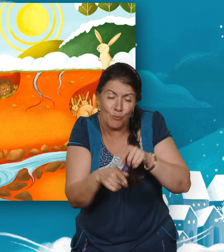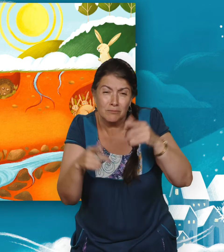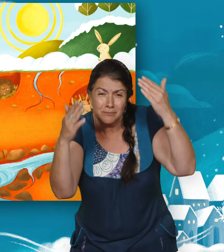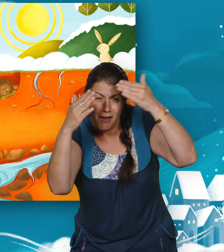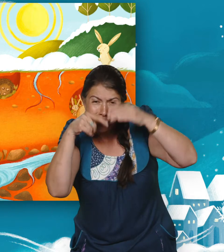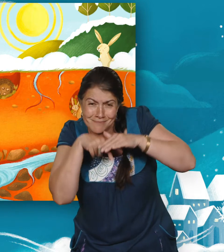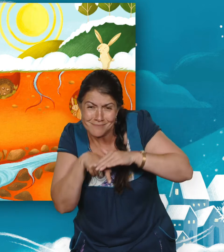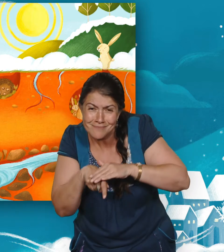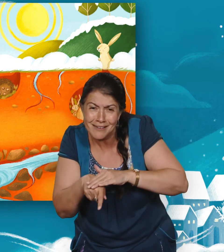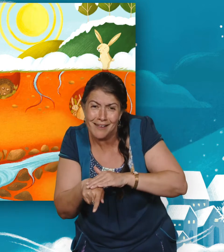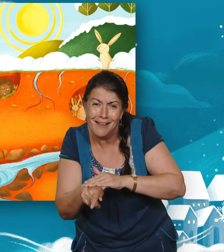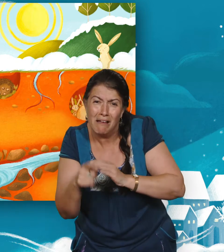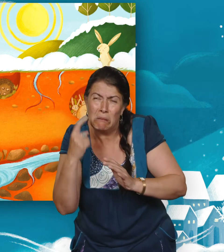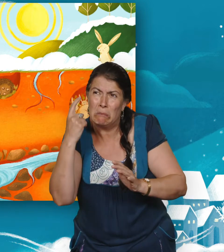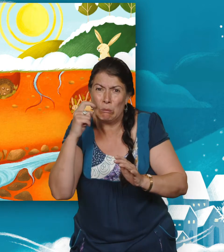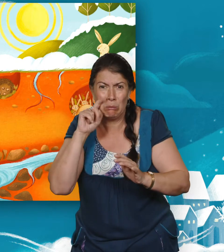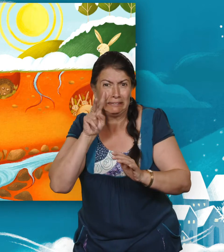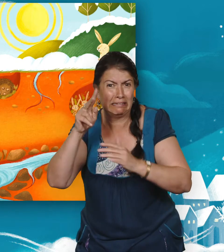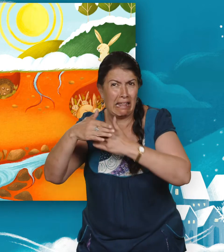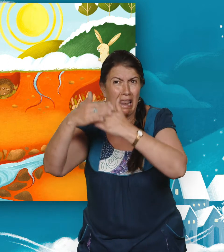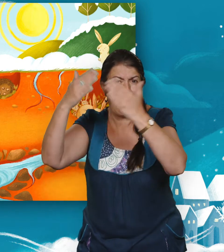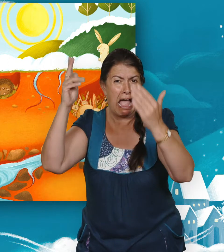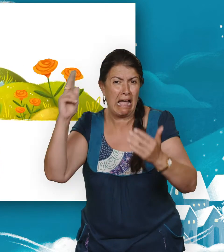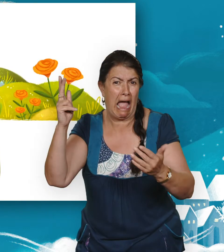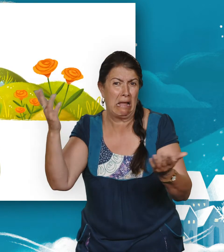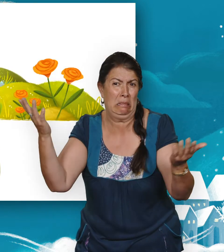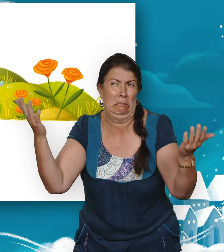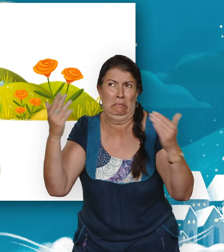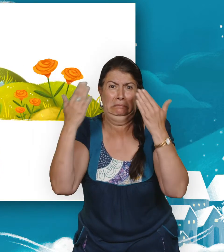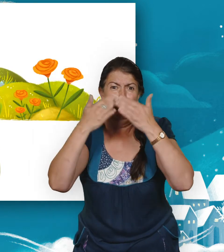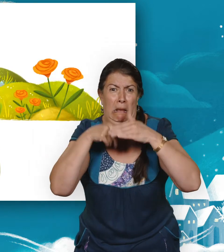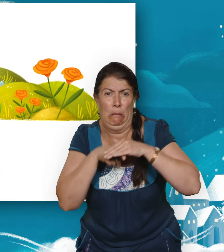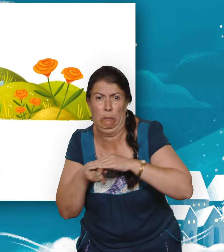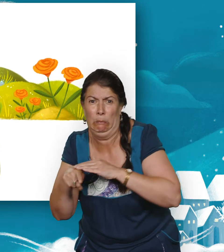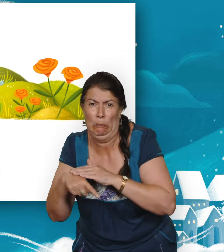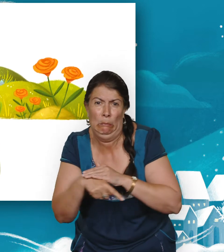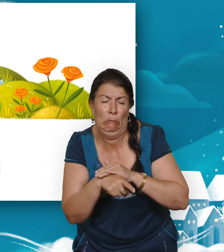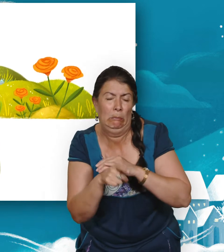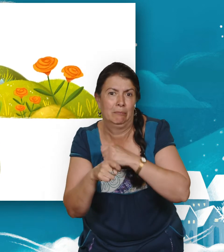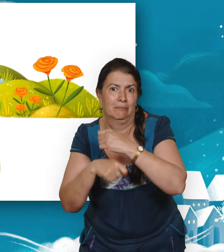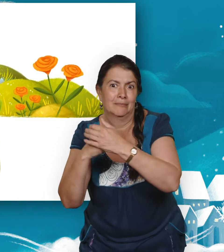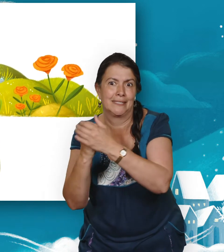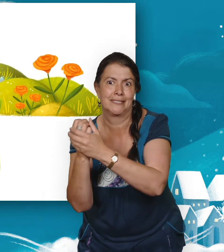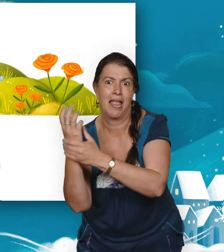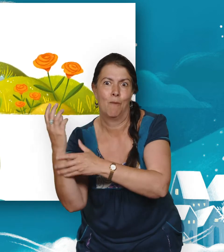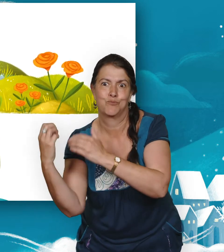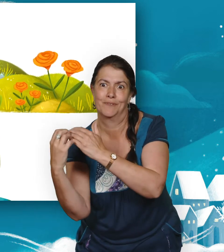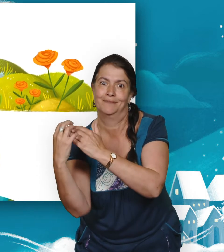if she'll ever see light of day again. But here is the spring, which leaps from the ground, with a